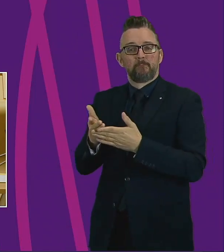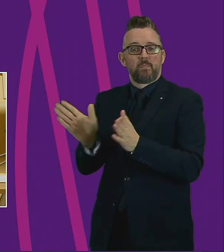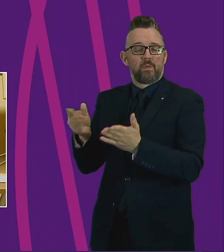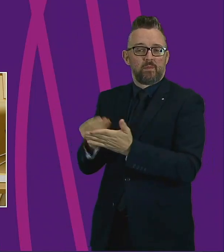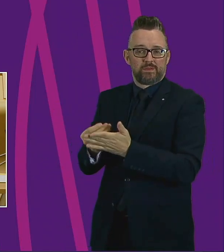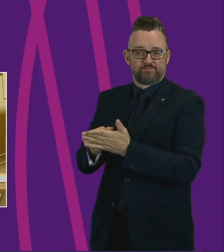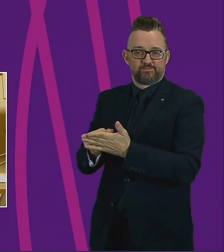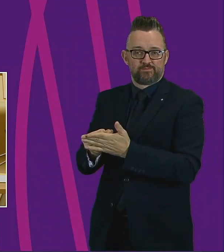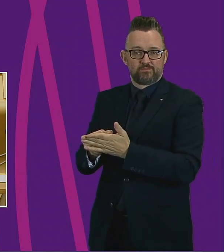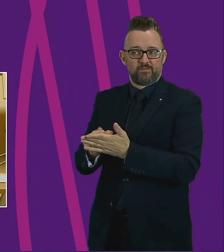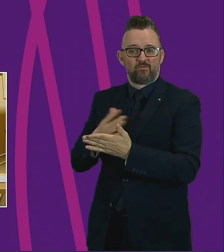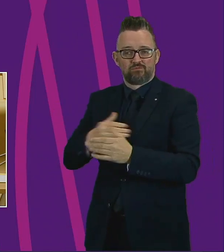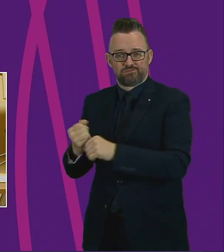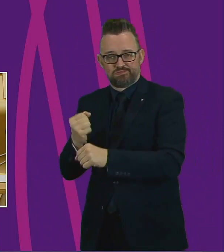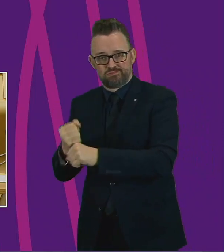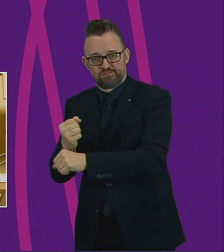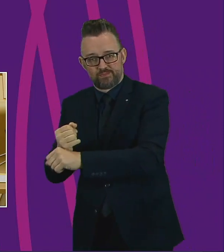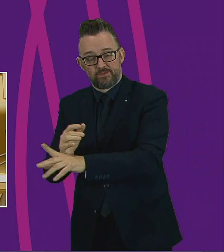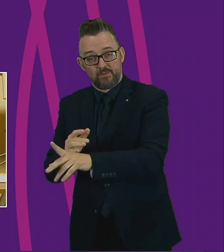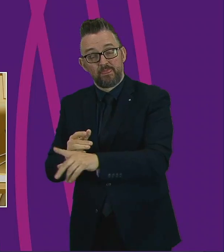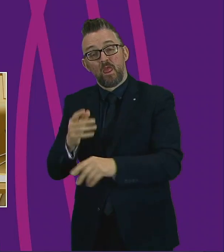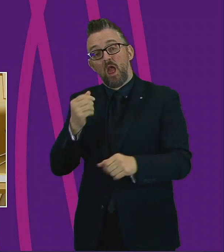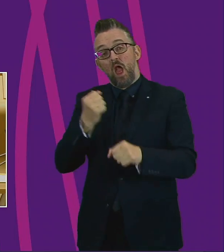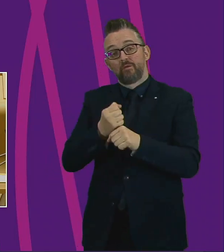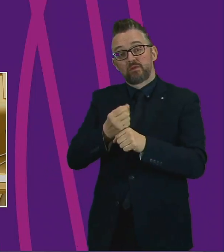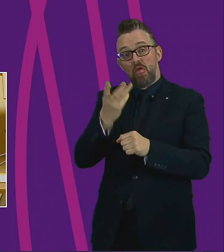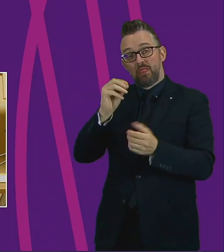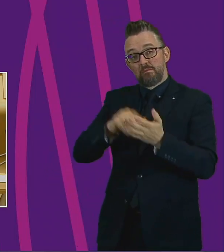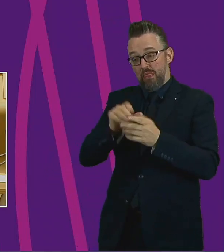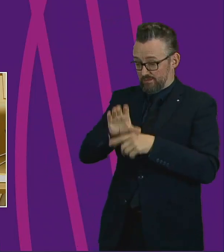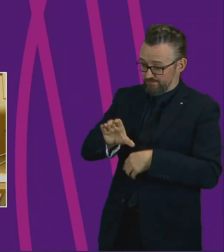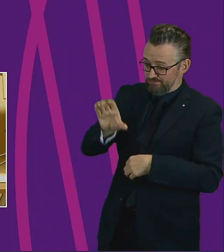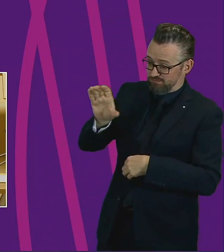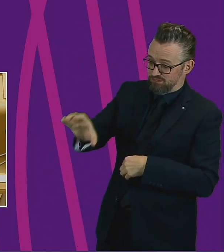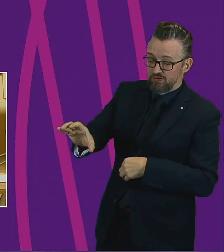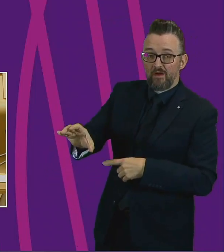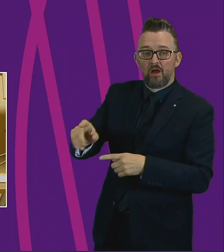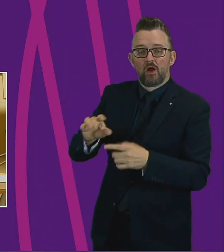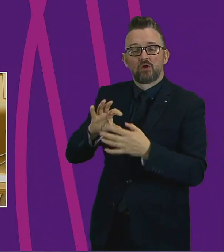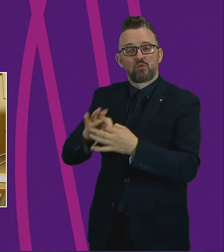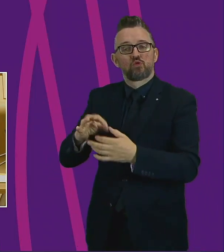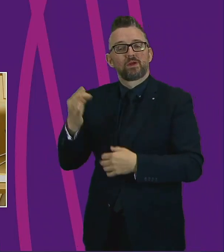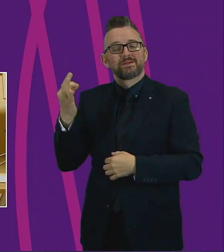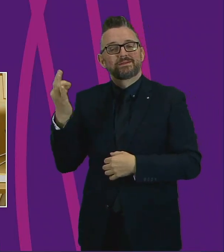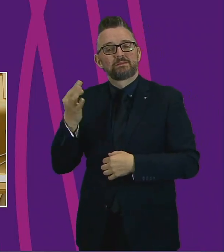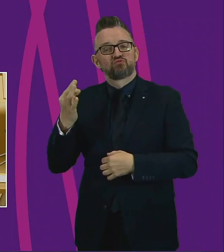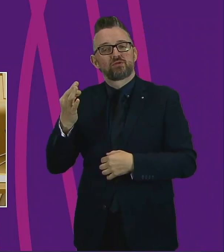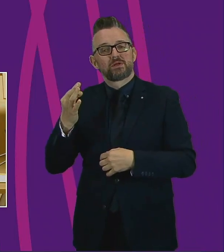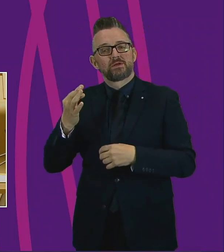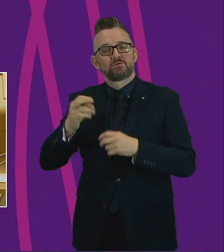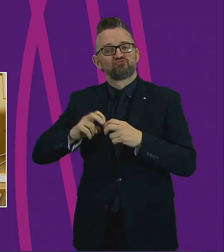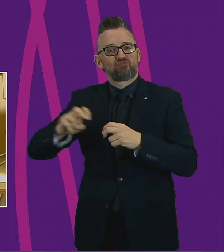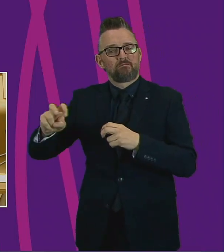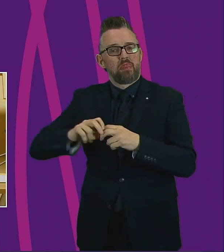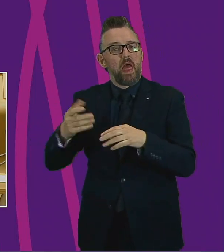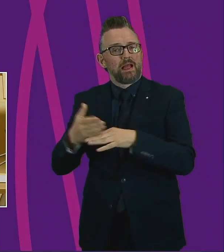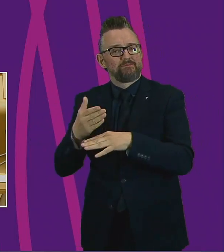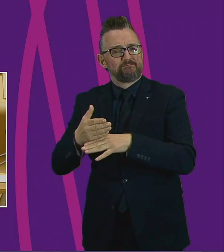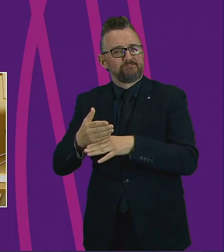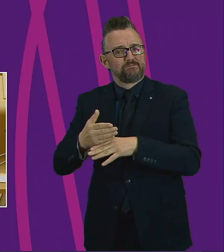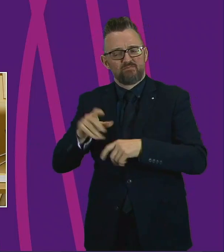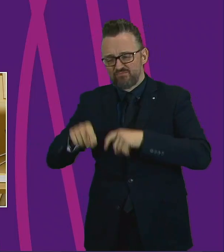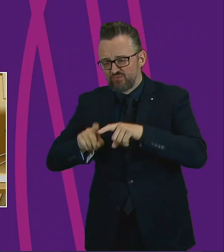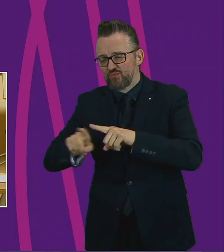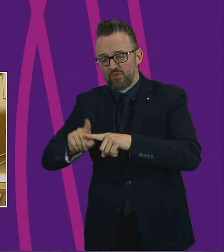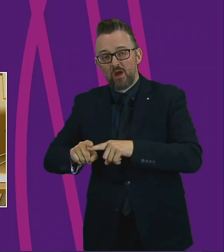them. I support the government's 30 million pound investment in temporary active travel infrastructure but we need to